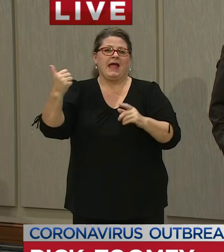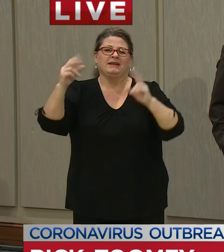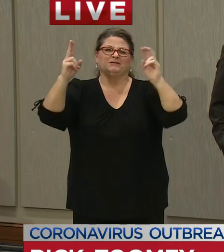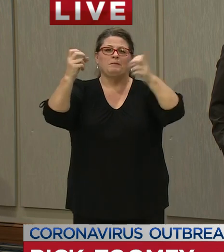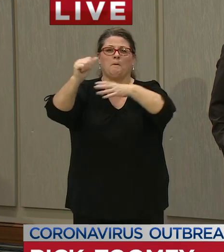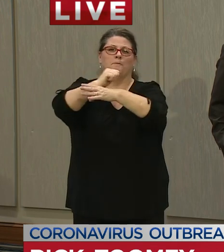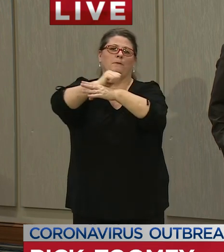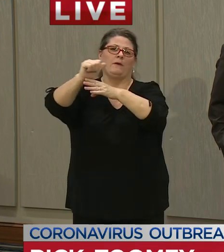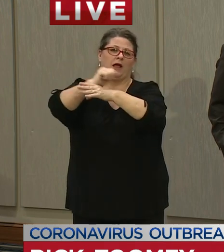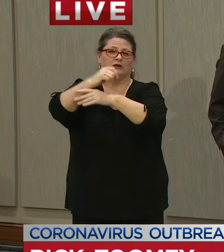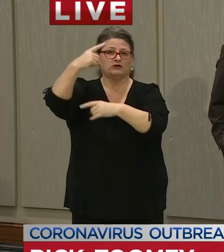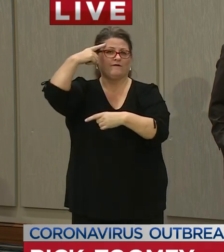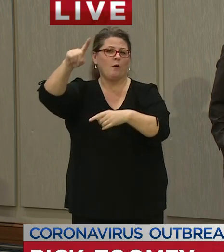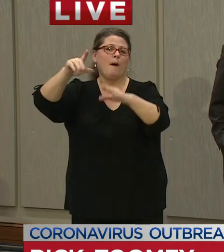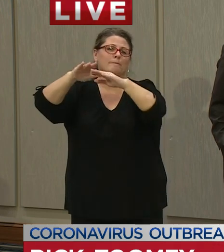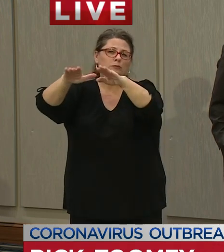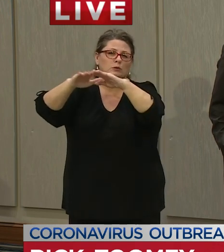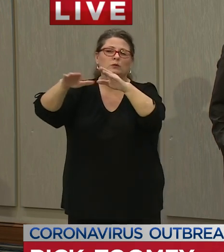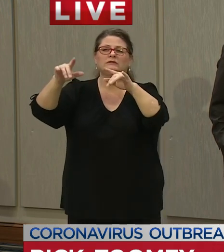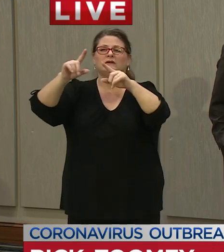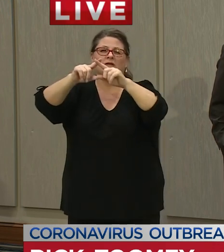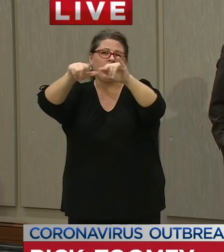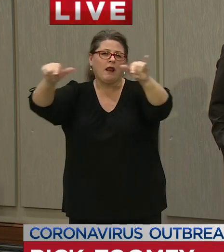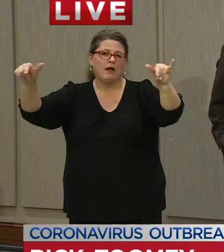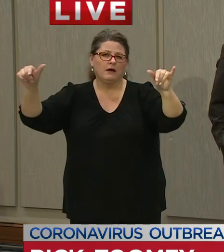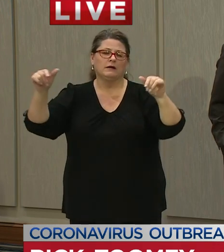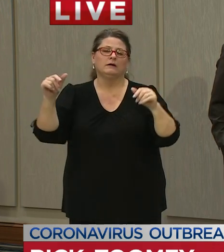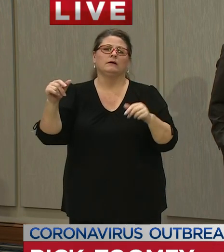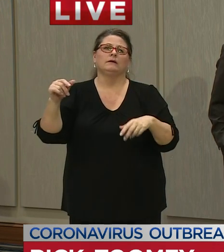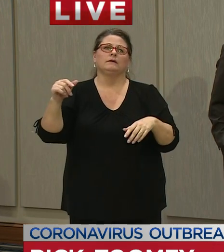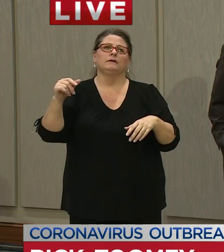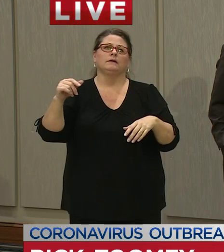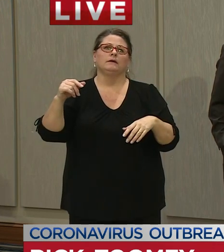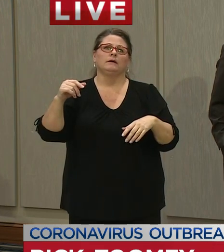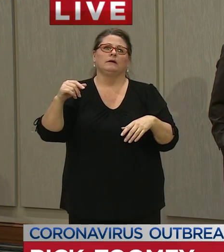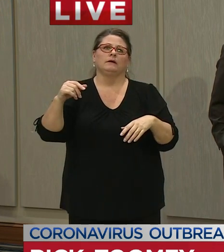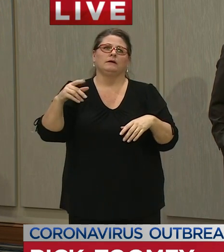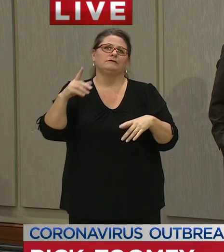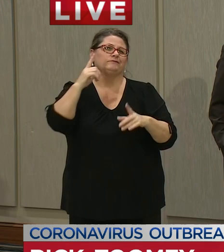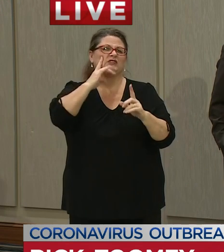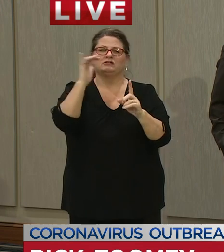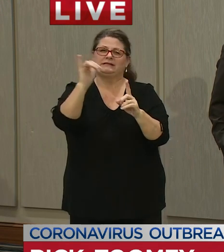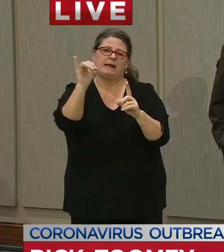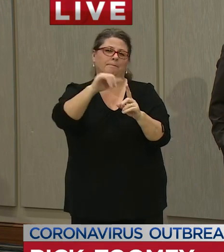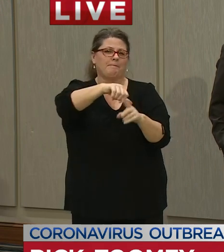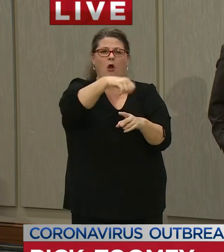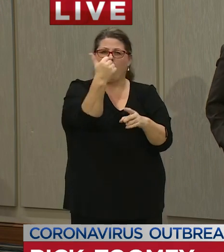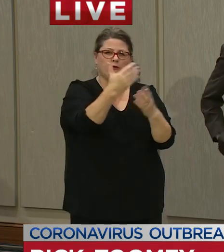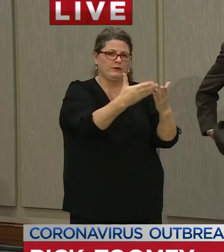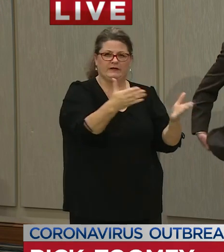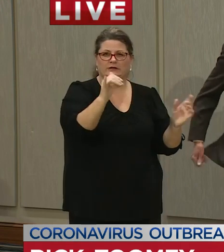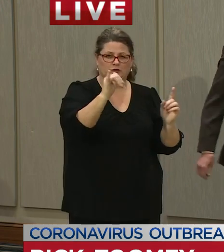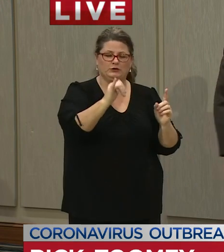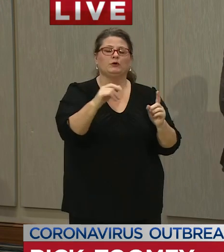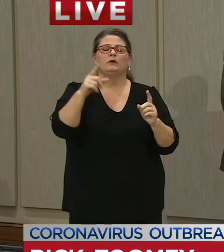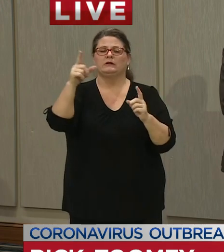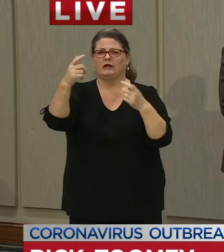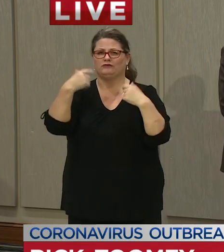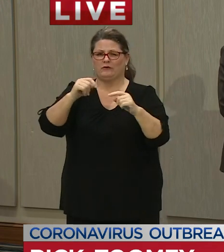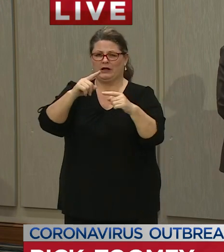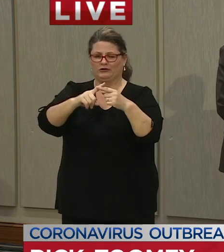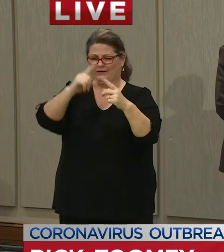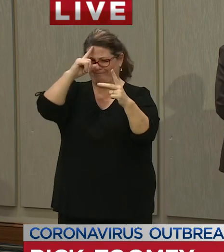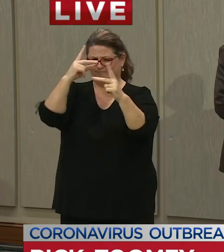for that as we are talking and they'll be as they are doing with so many things providing a best